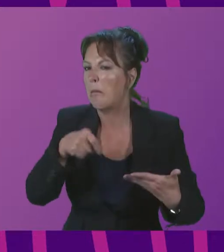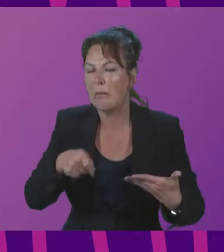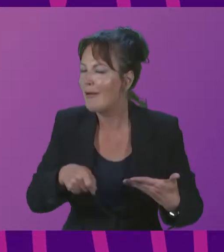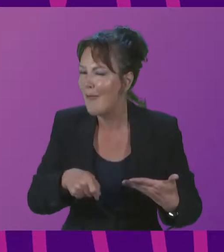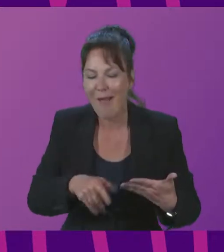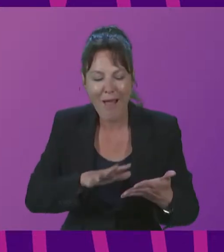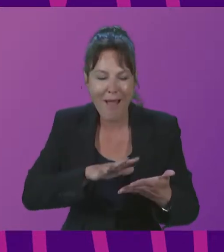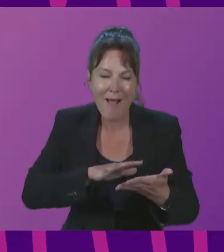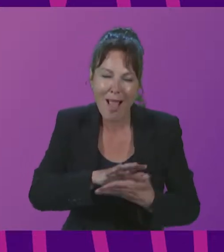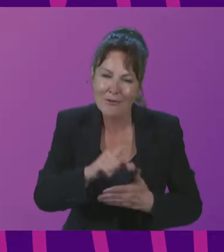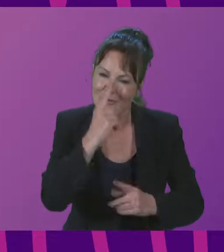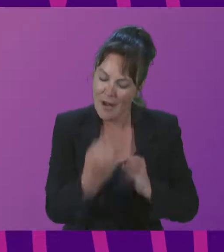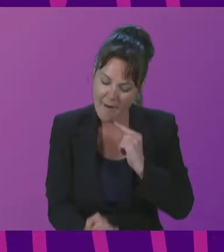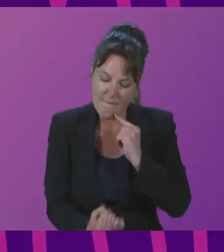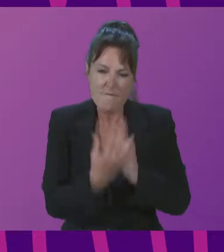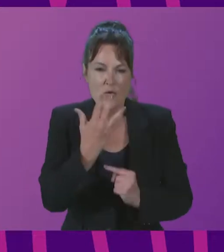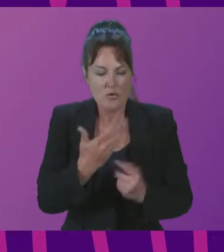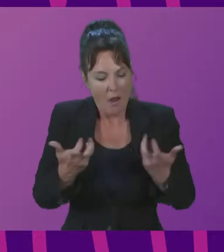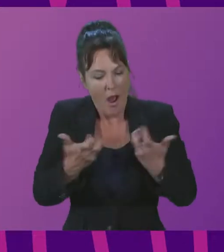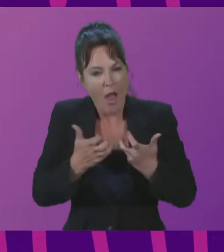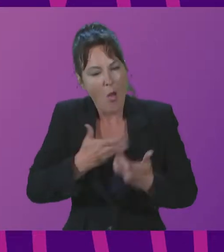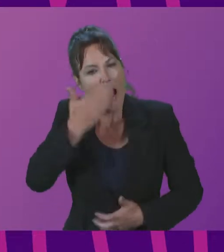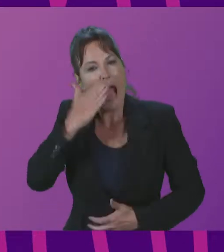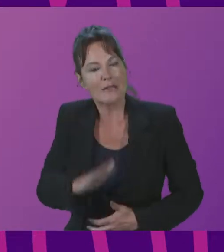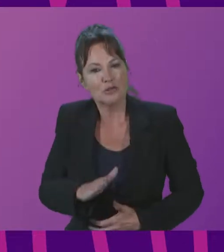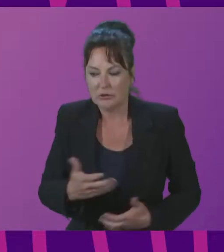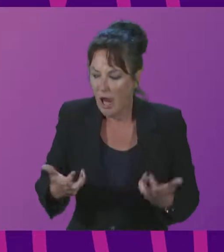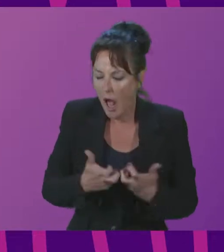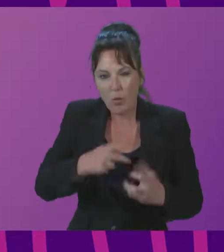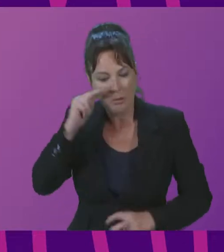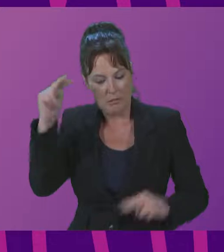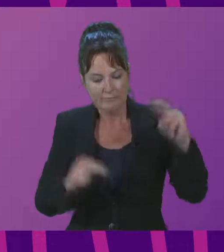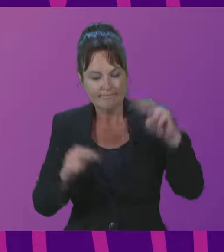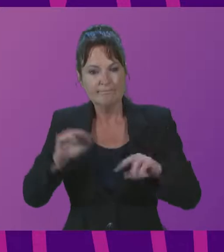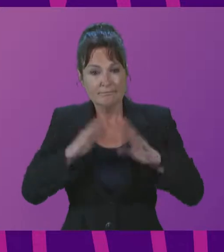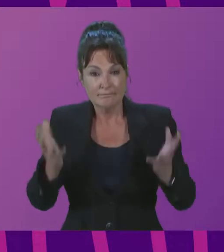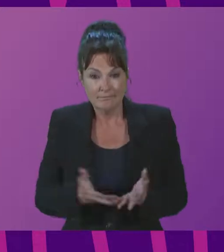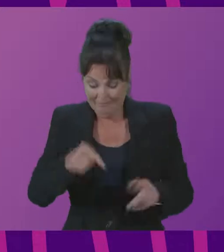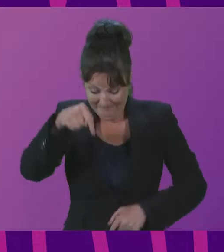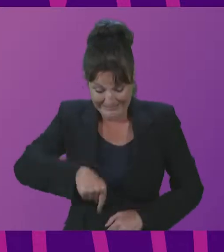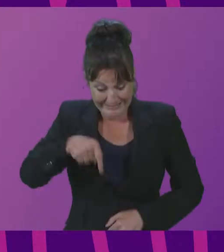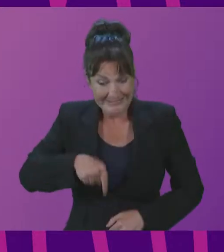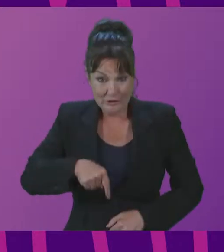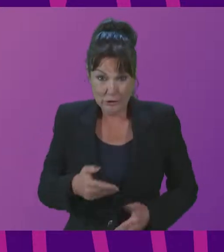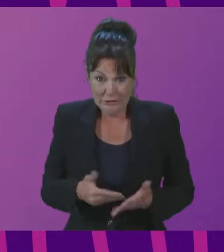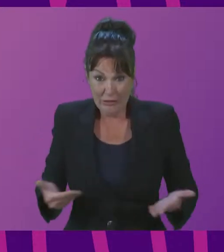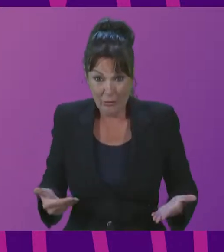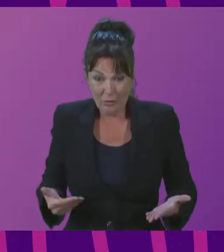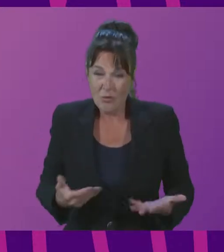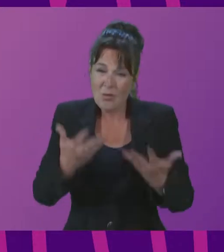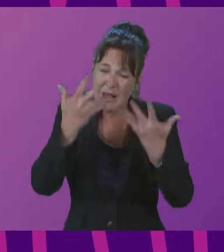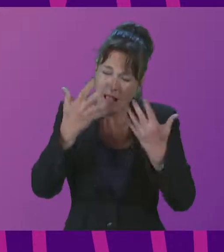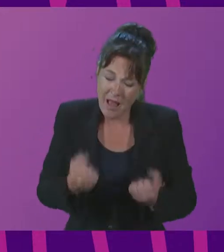Climate injustice is a reflection of where we are just now. We're a confluence of world history of